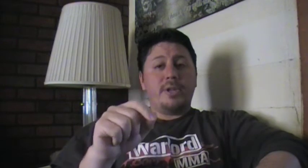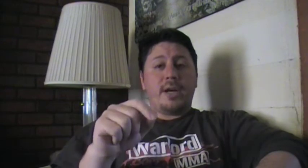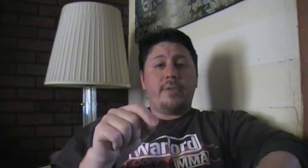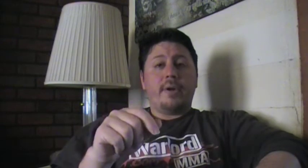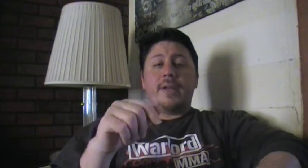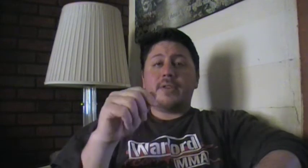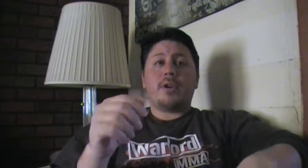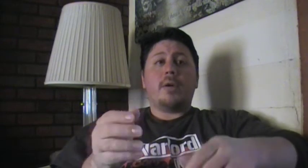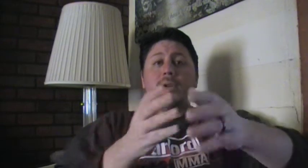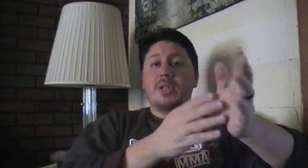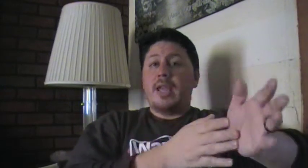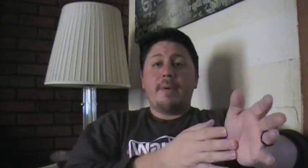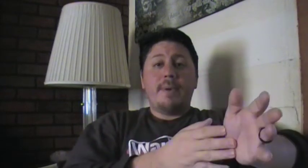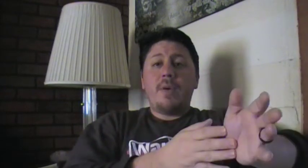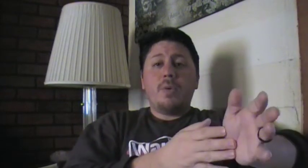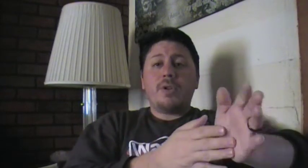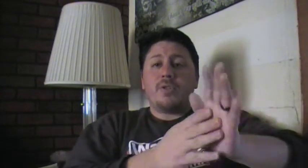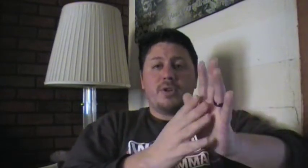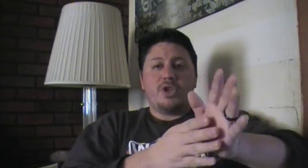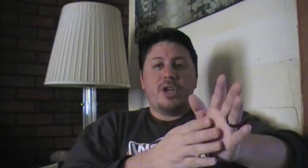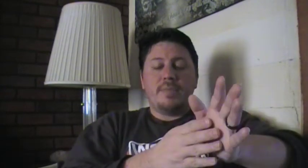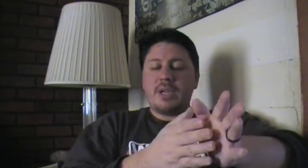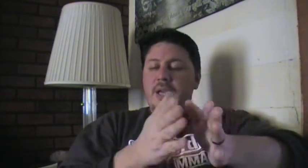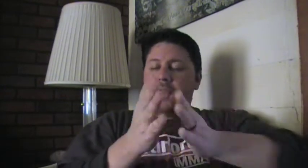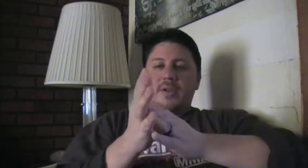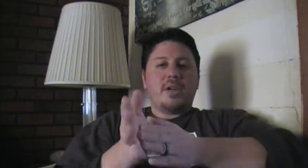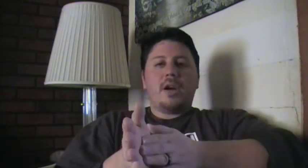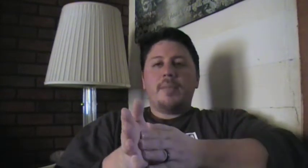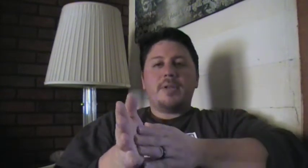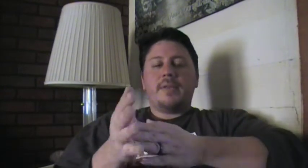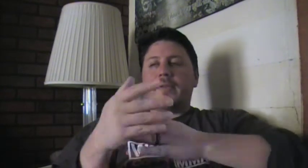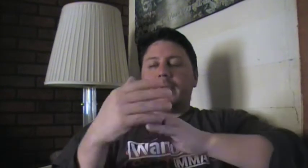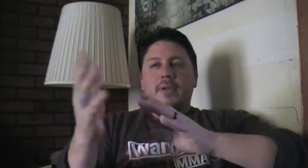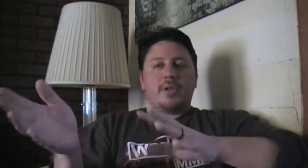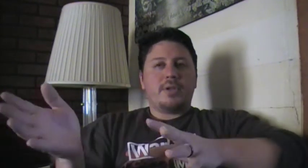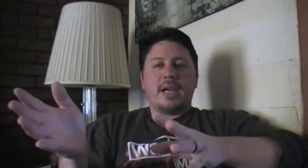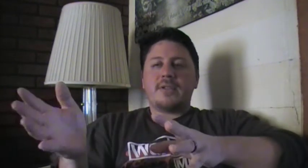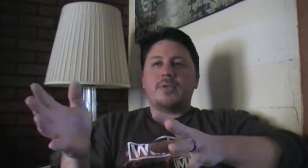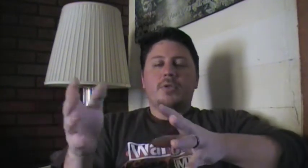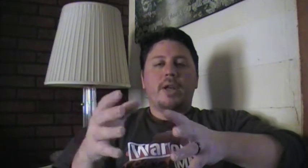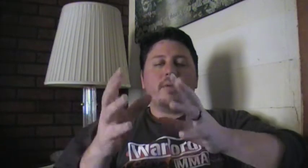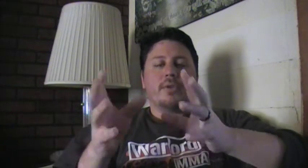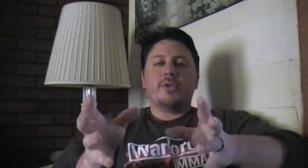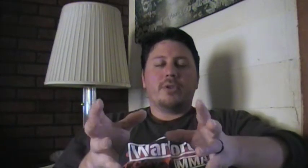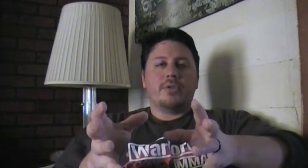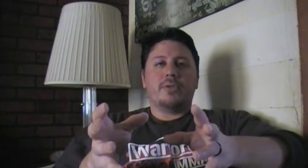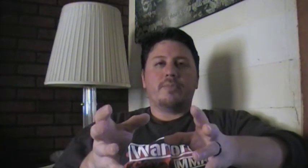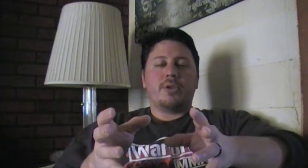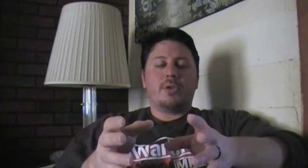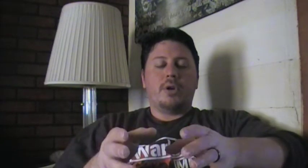out there. And there's garbage in the MMA world as far as gyms. And there's garbage out there for the guys who are trying to learn traditional martial arts.